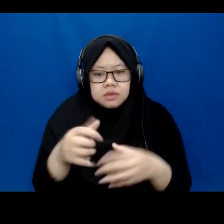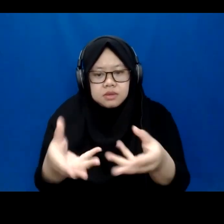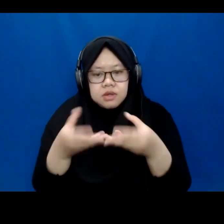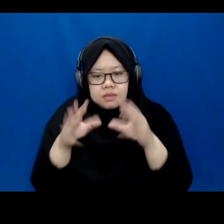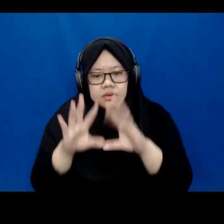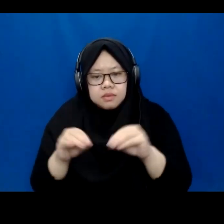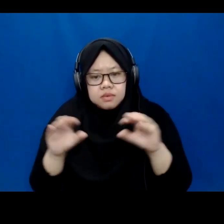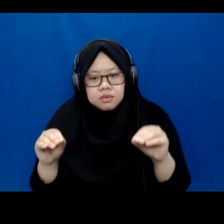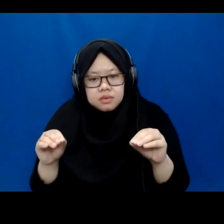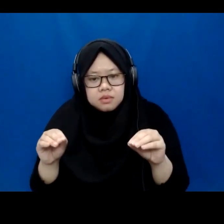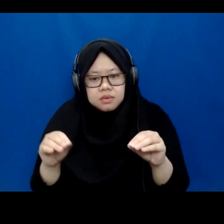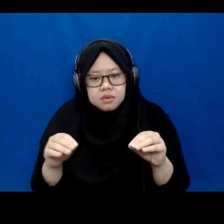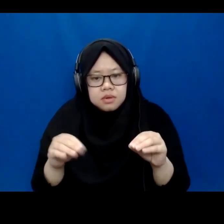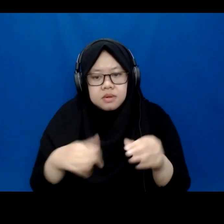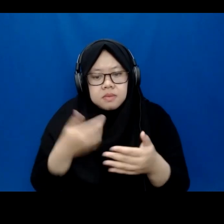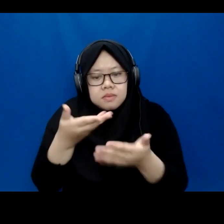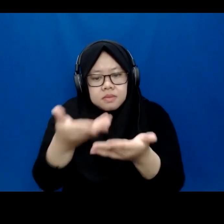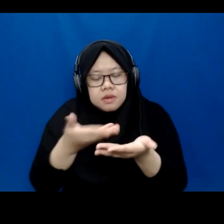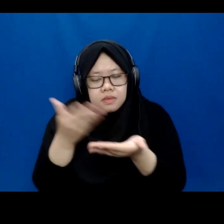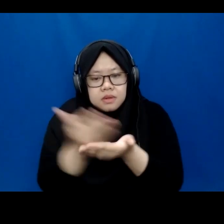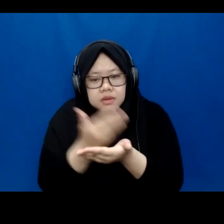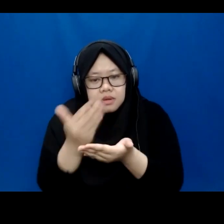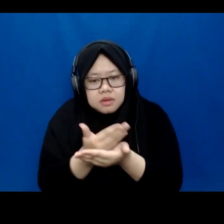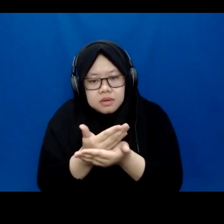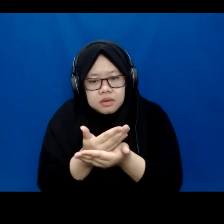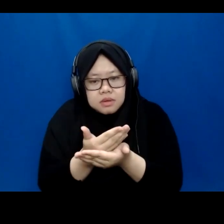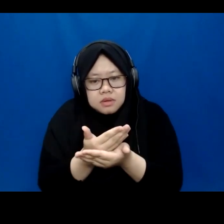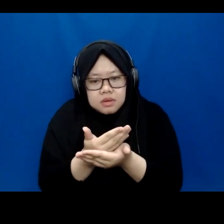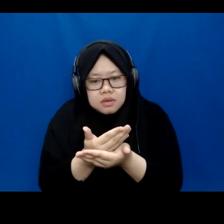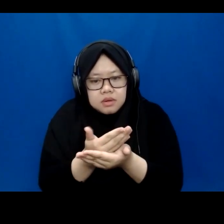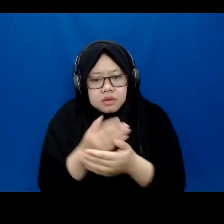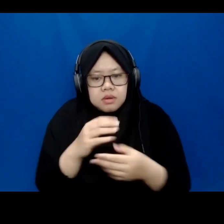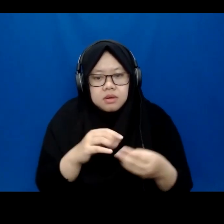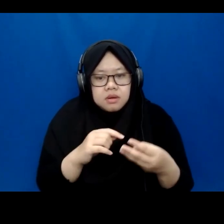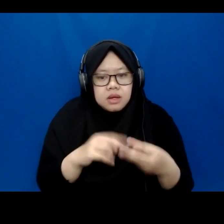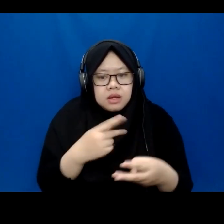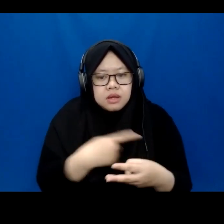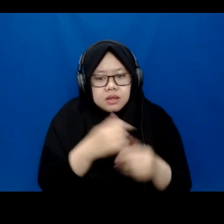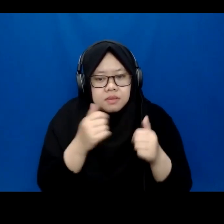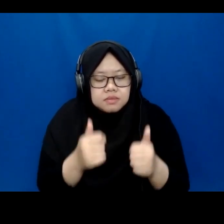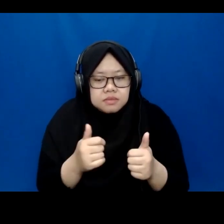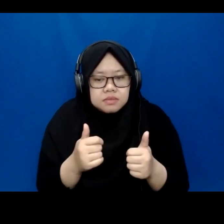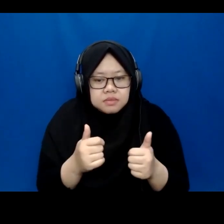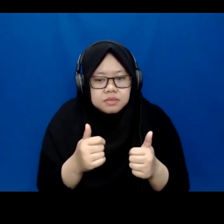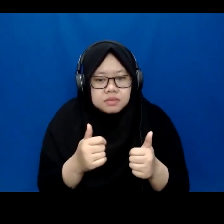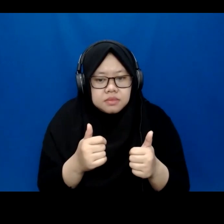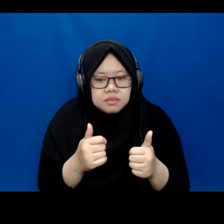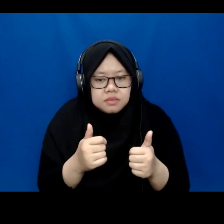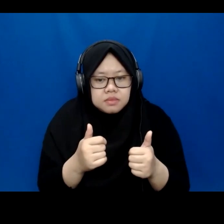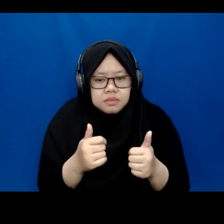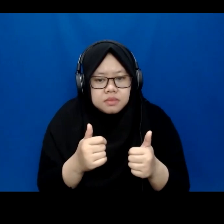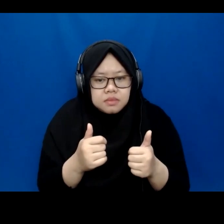receive income directly. And third is Vulcan ourselves. We can build ability to